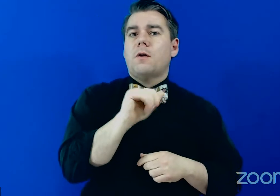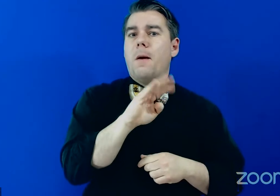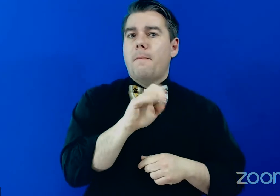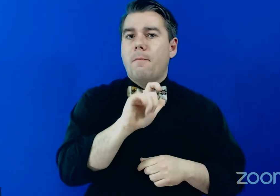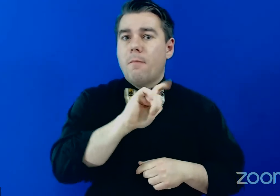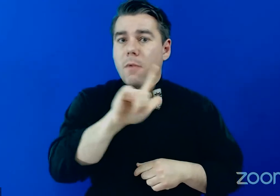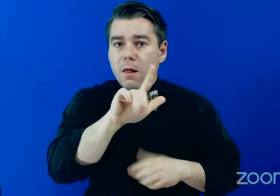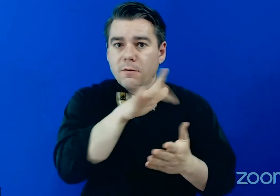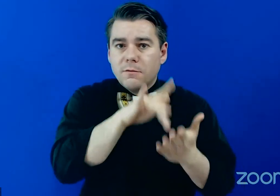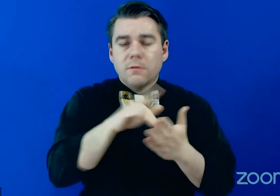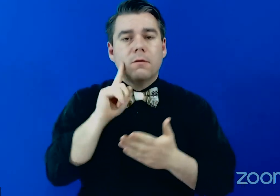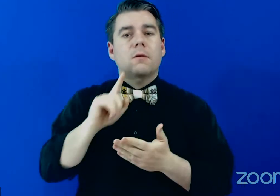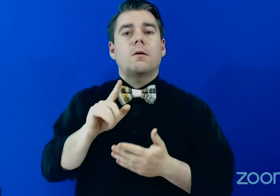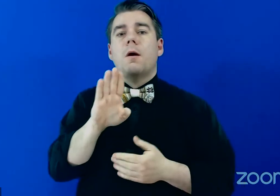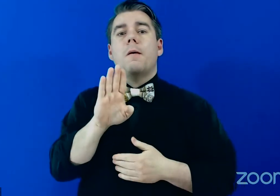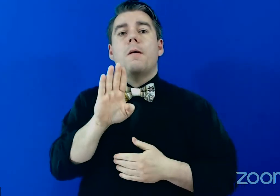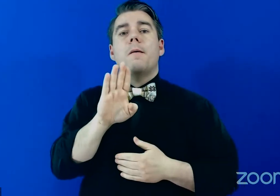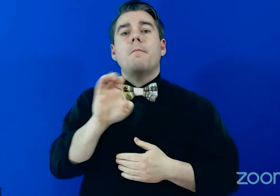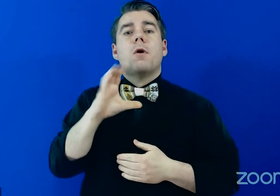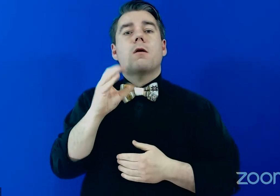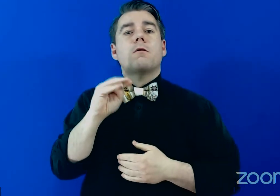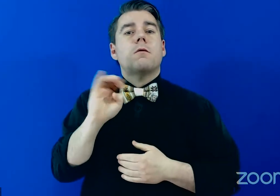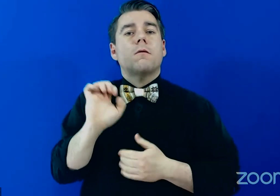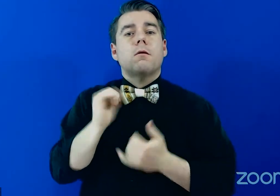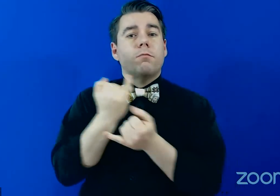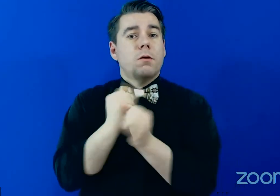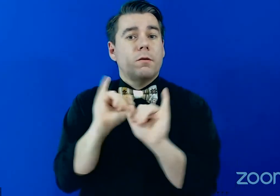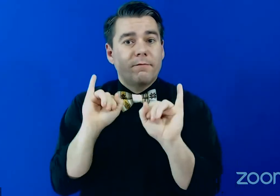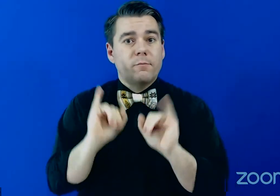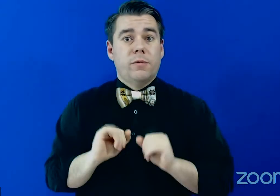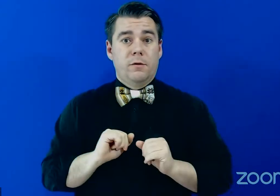becoming independent, uh, or, um,